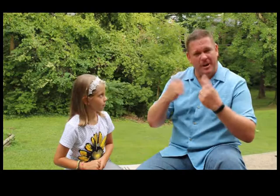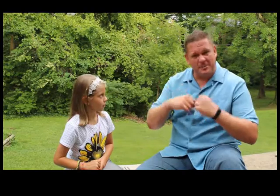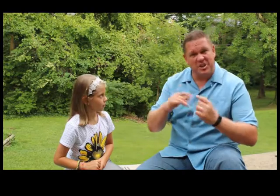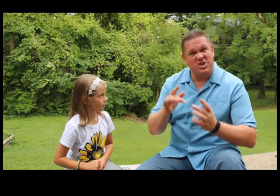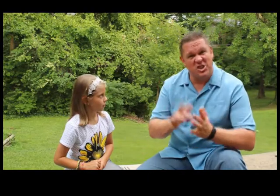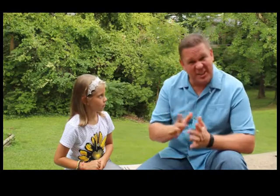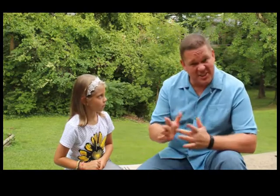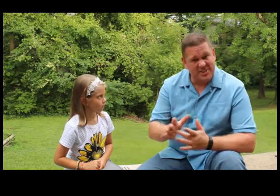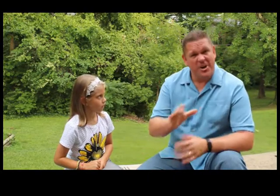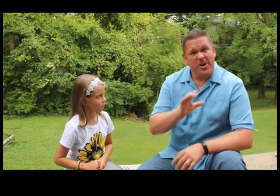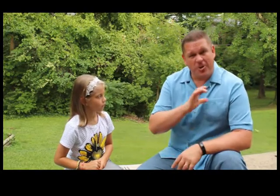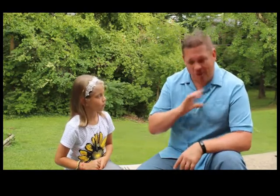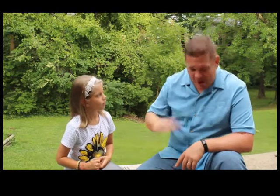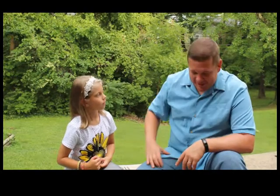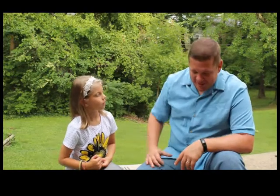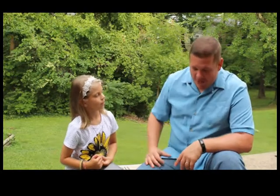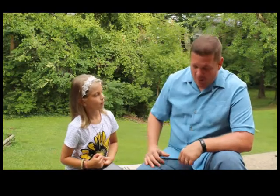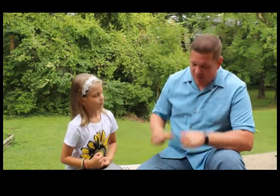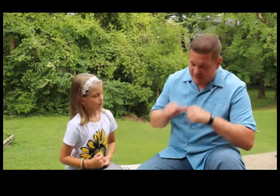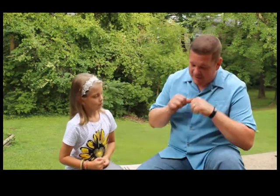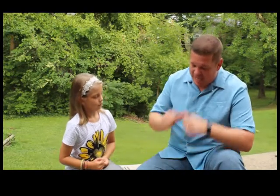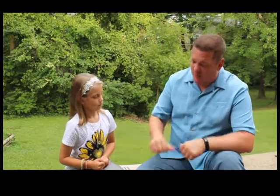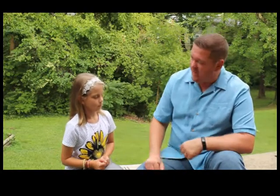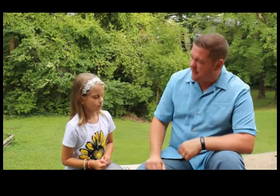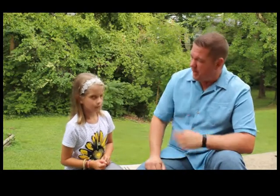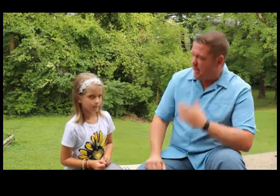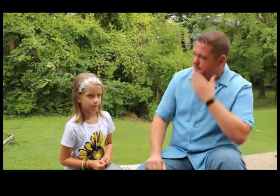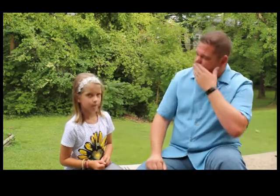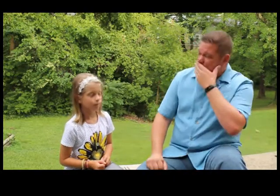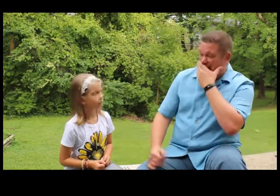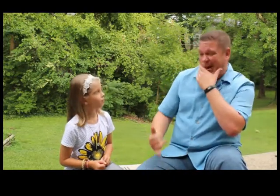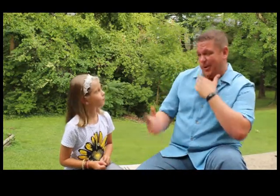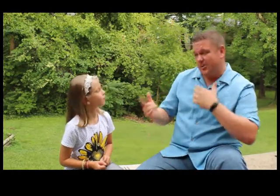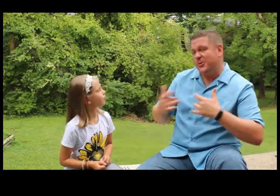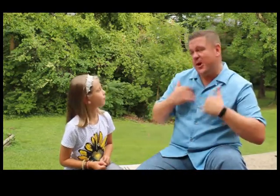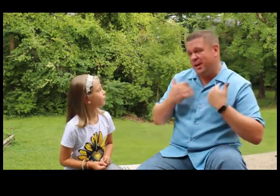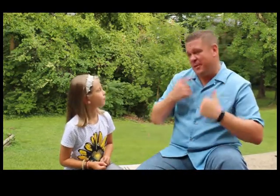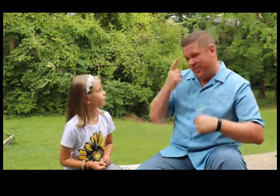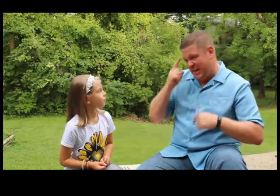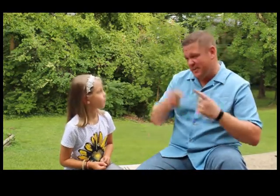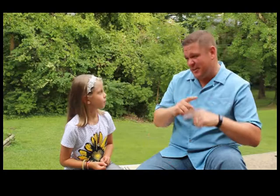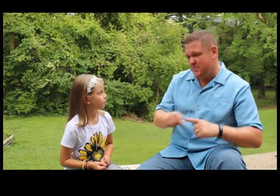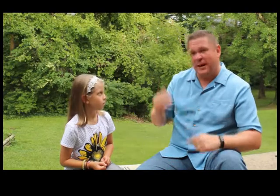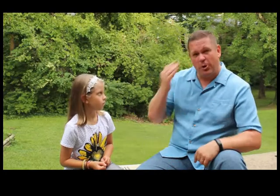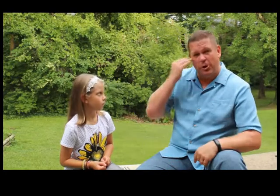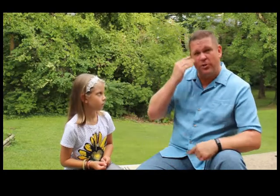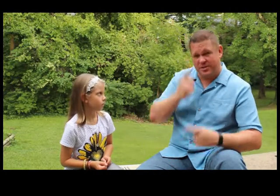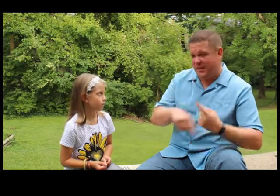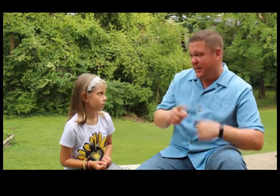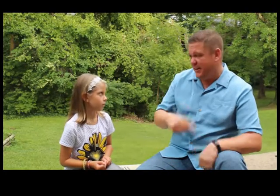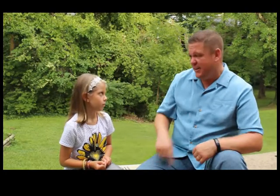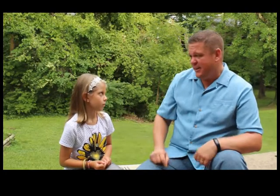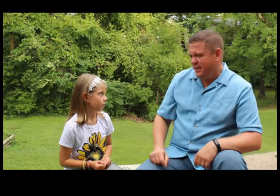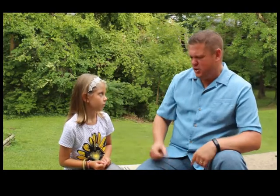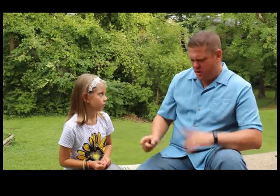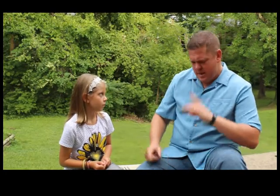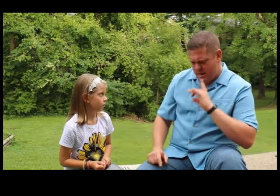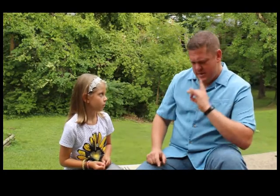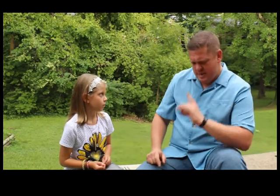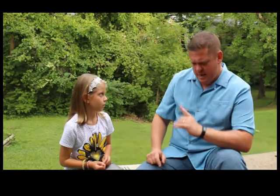comes to Jesus Christ. We want to stay with him. All right? Now, you're too young to be thinking about this. But I know you know the sign. Because you're eight now.